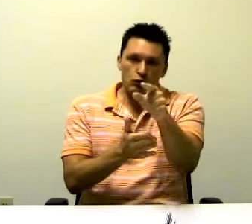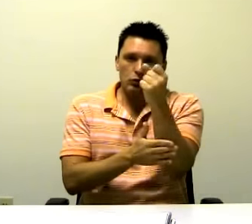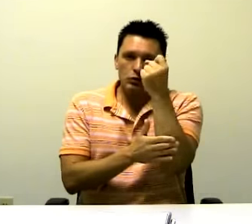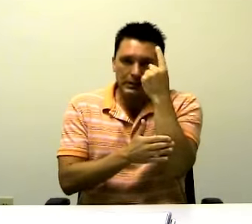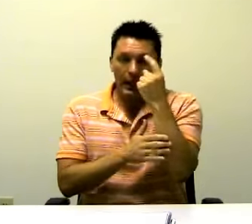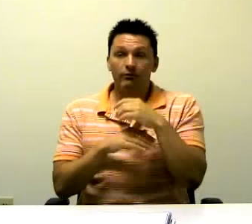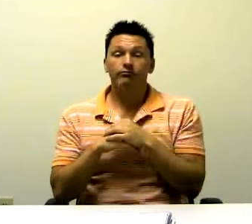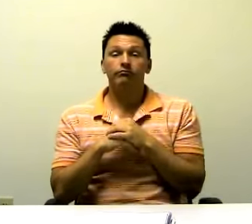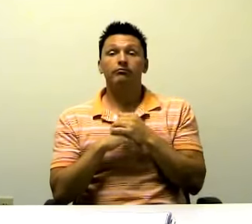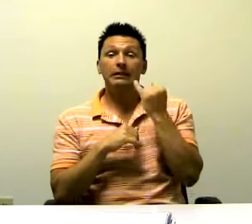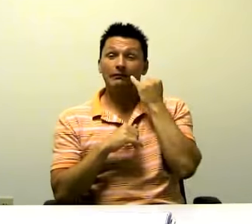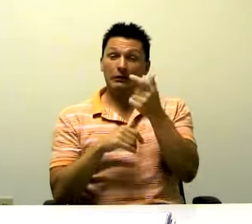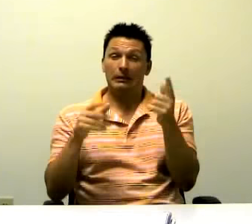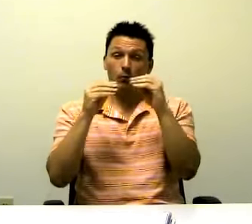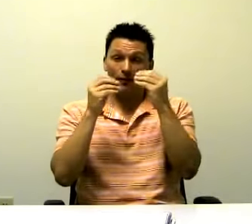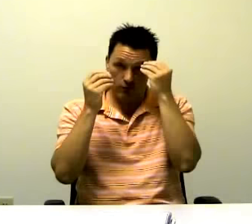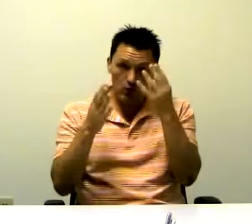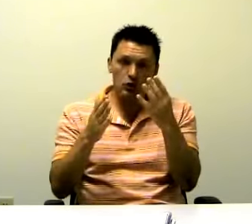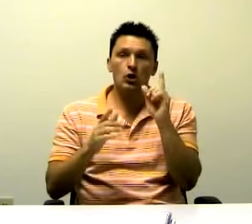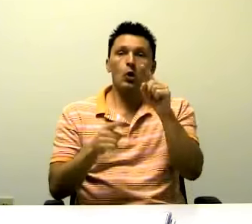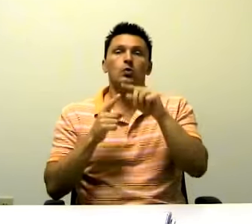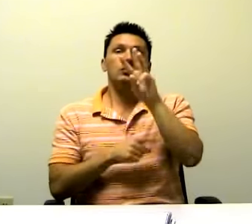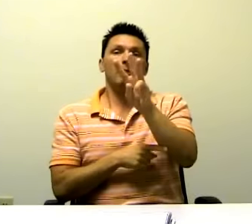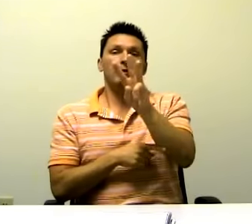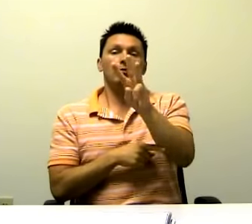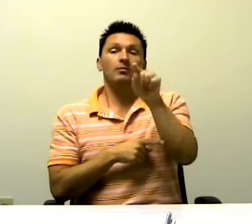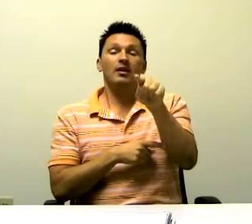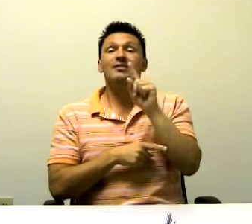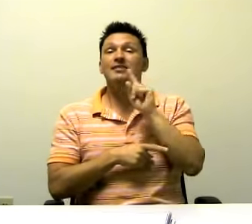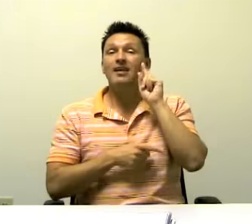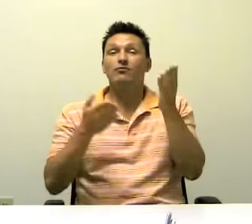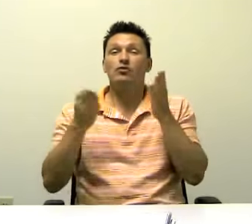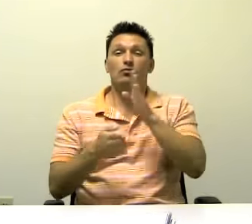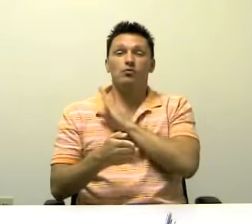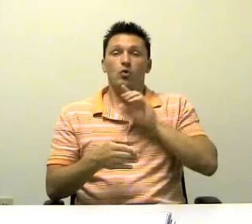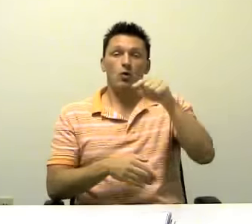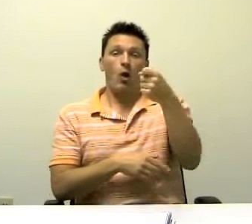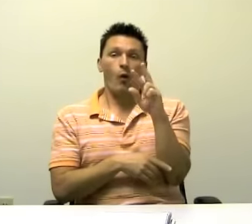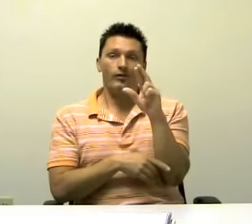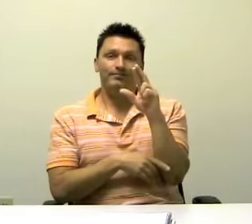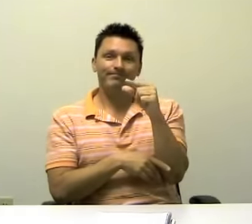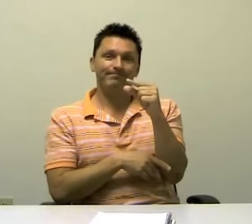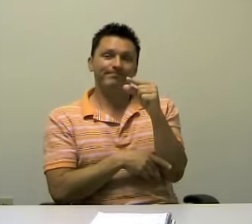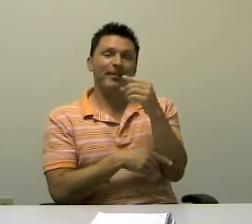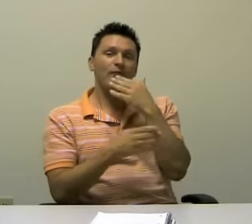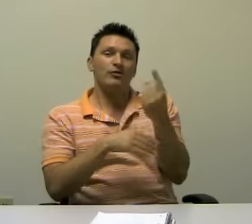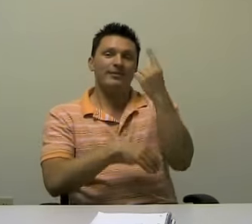I hope this helps you understand how to be a safe pedestrian. For more information, go to www.sepservicebureau.org.